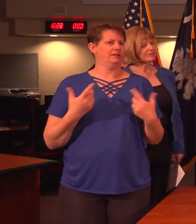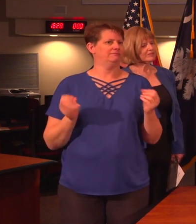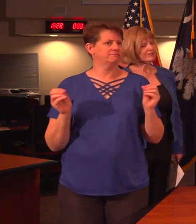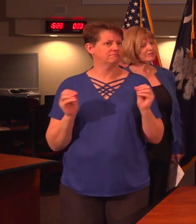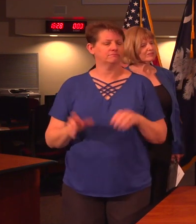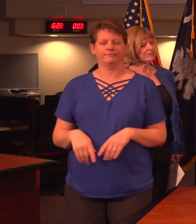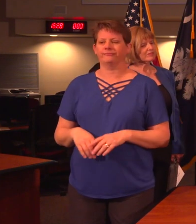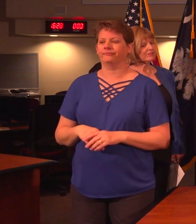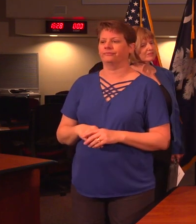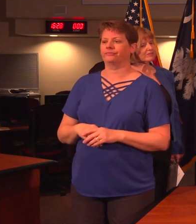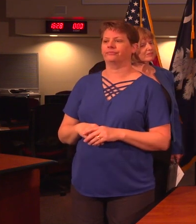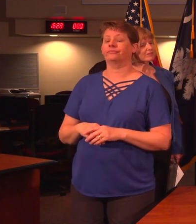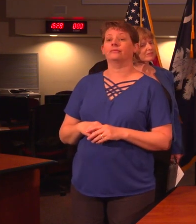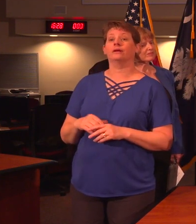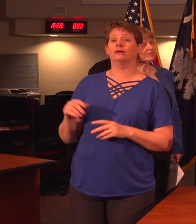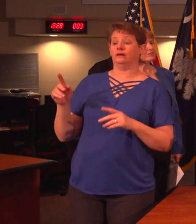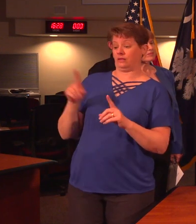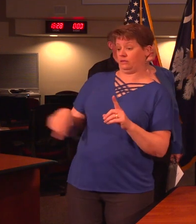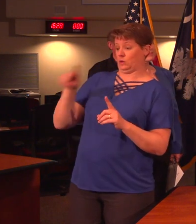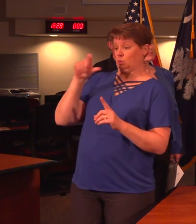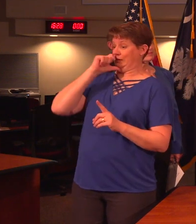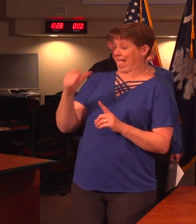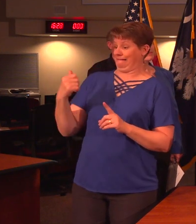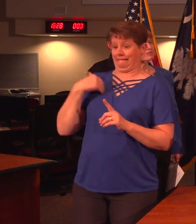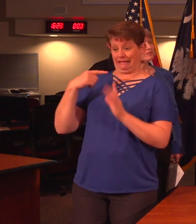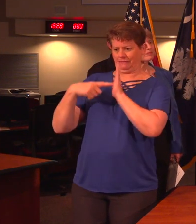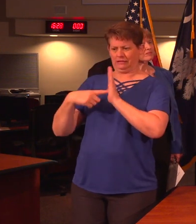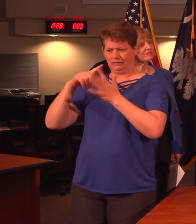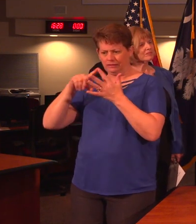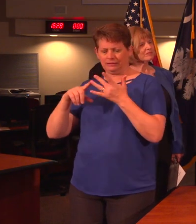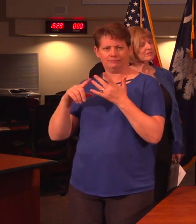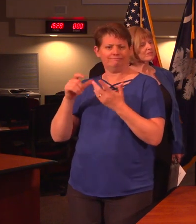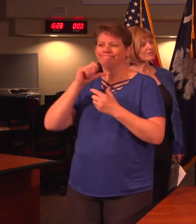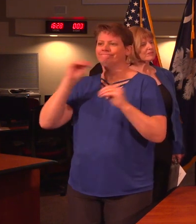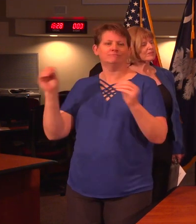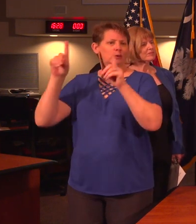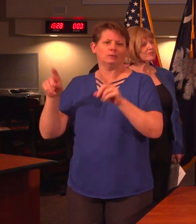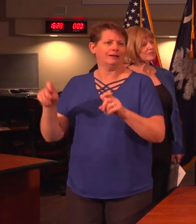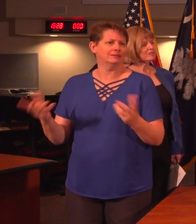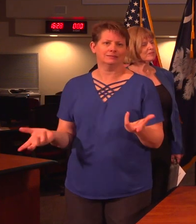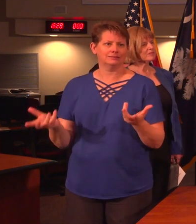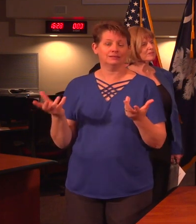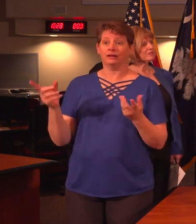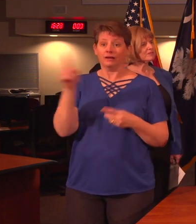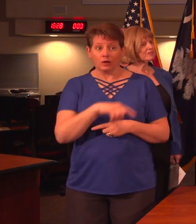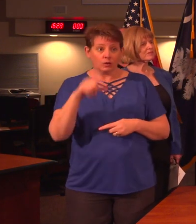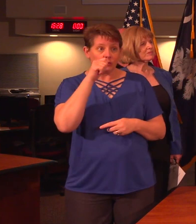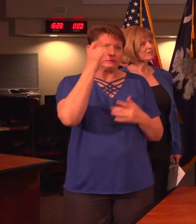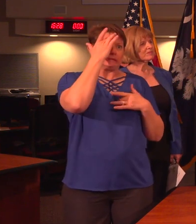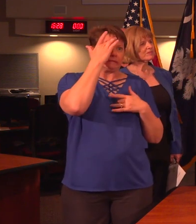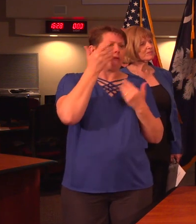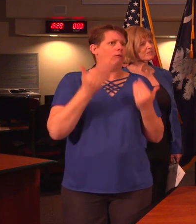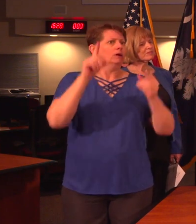Testing individuals without symptoms is not recommended. We do not recommend that everyone who is ill get a test